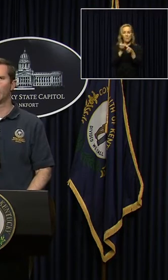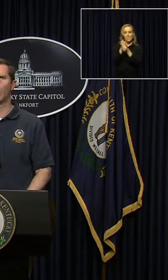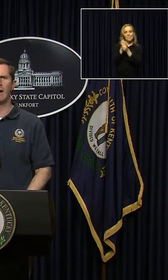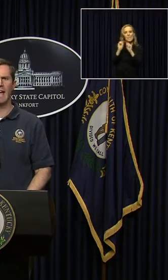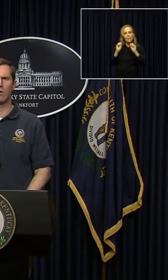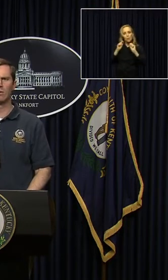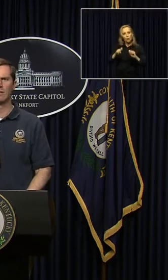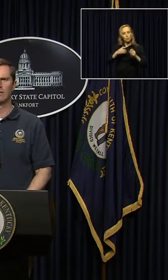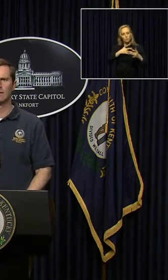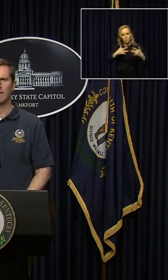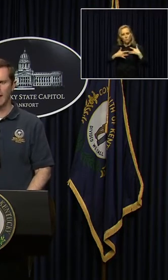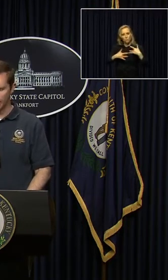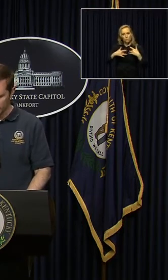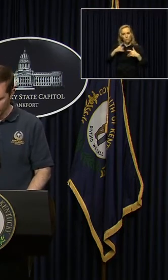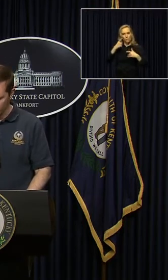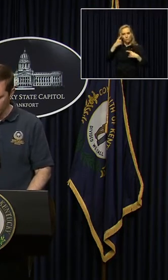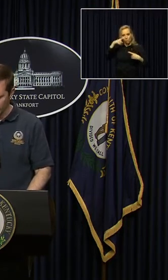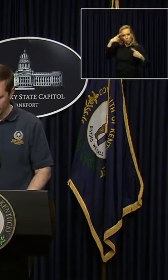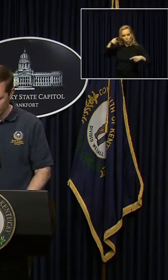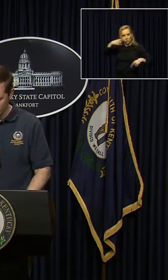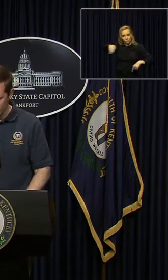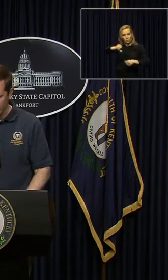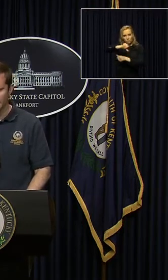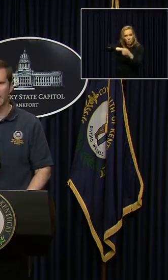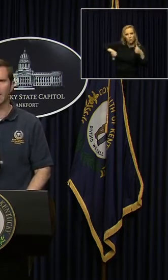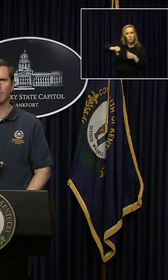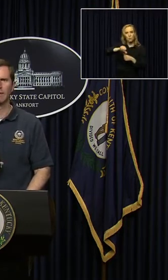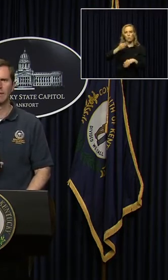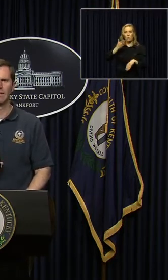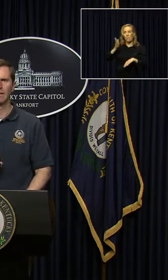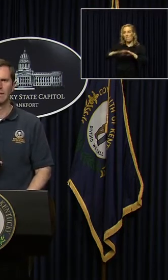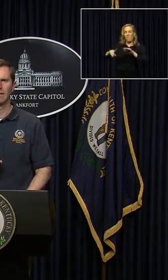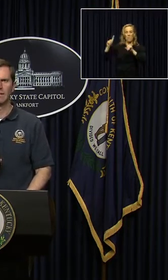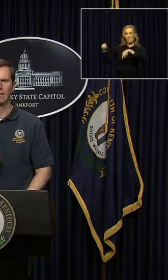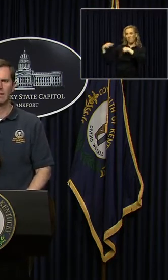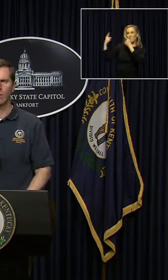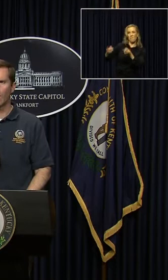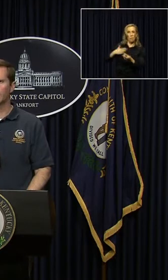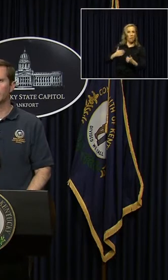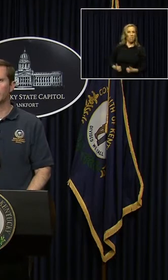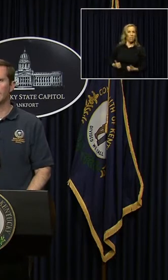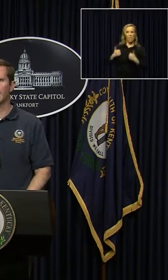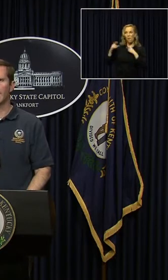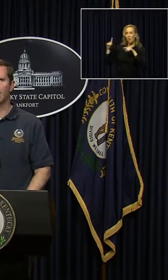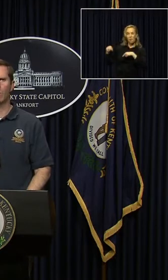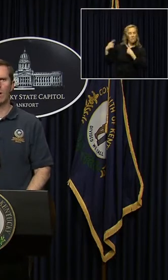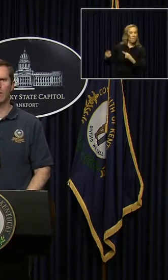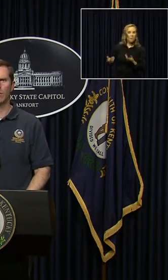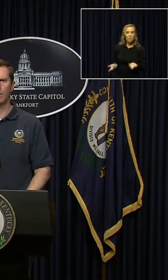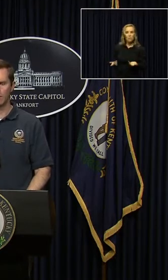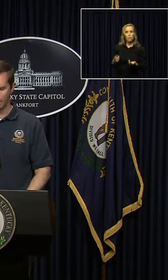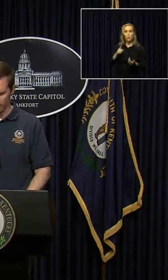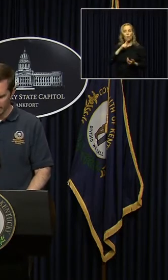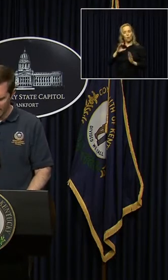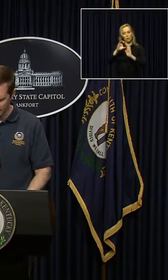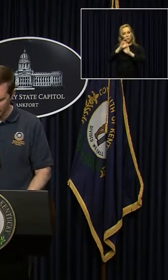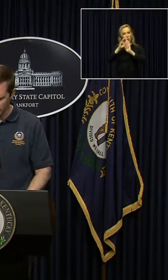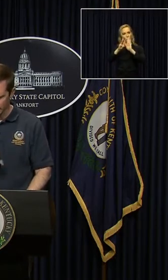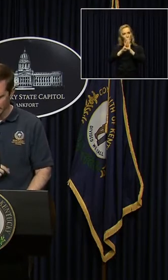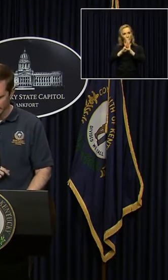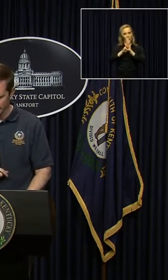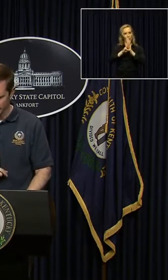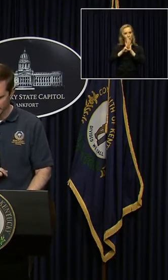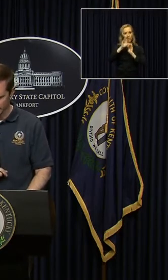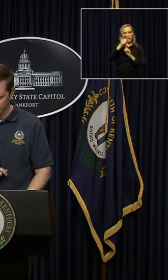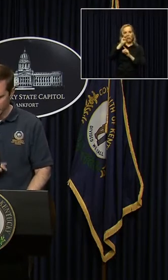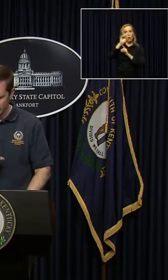each other more now than ever before in my lifetime. It requires us being a commonwealth for the common